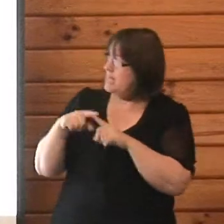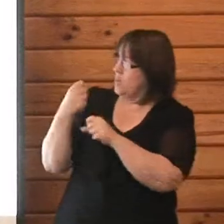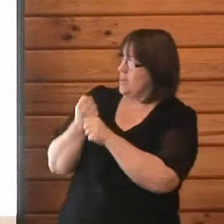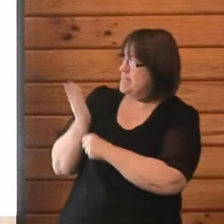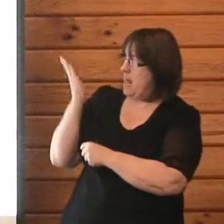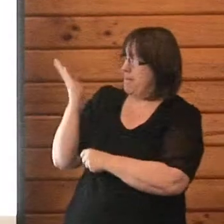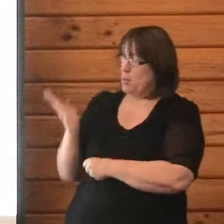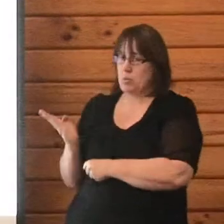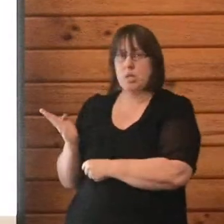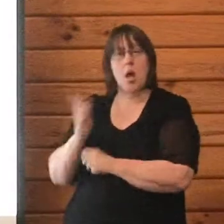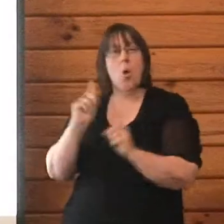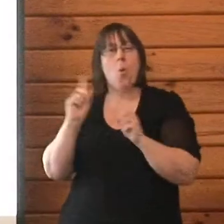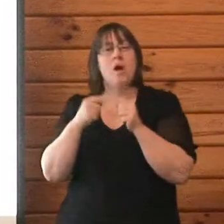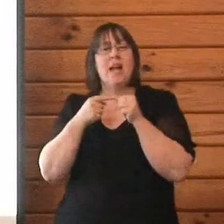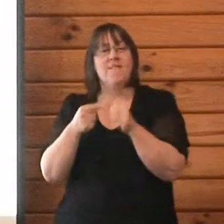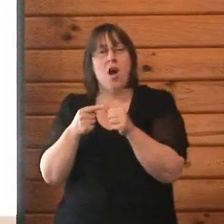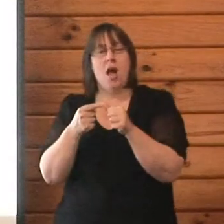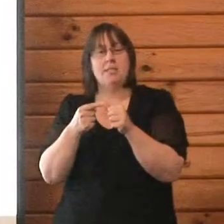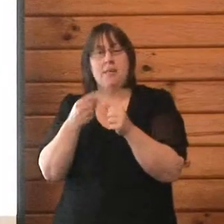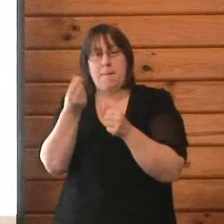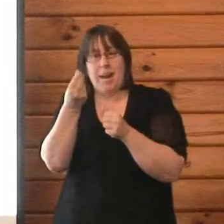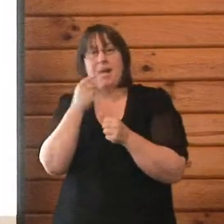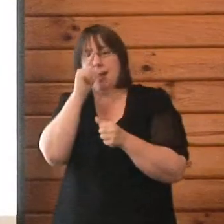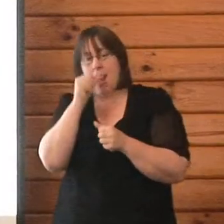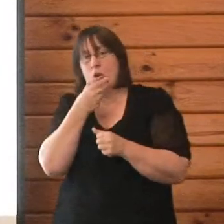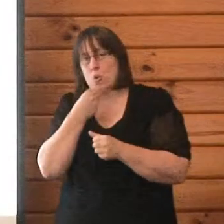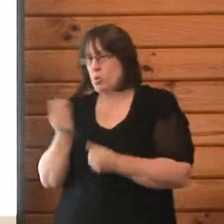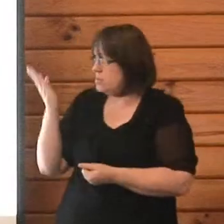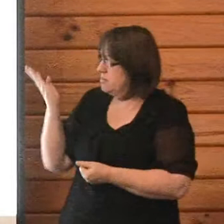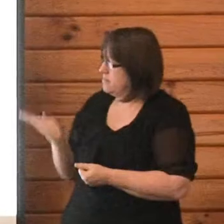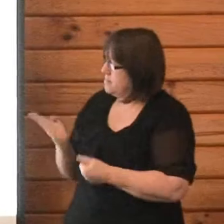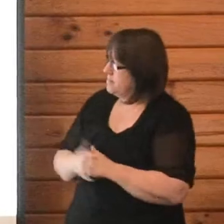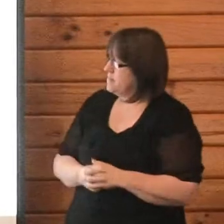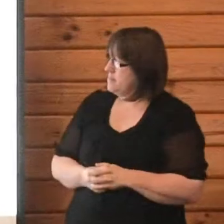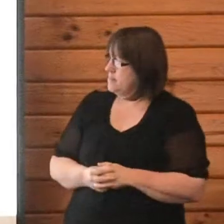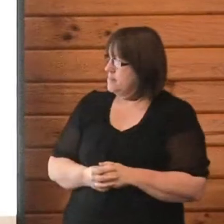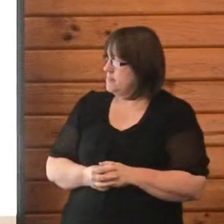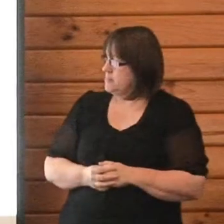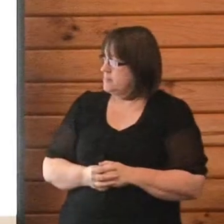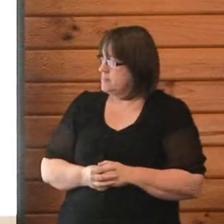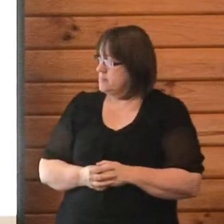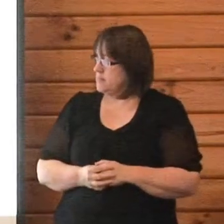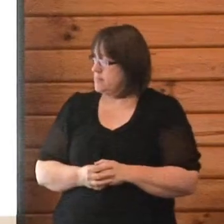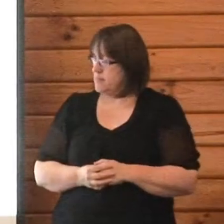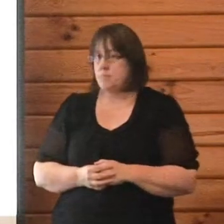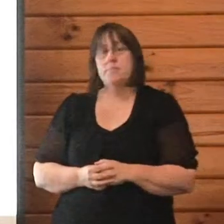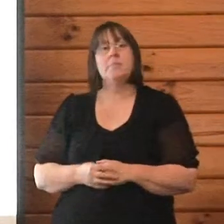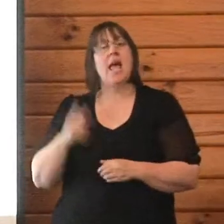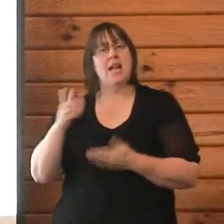advice grants can go towards. And they are addressed to homeowners whose home at